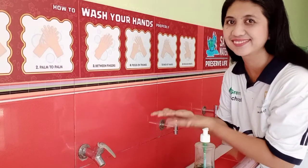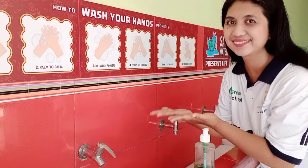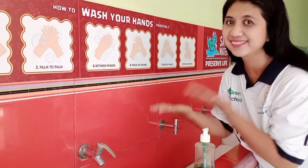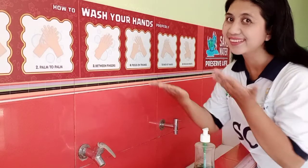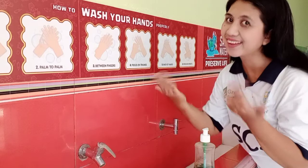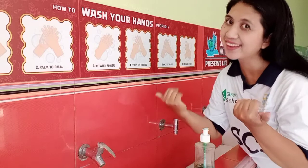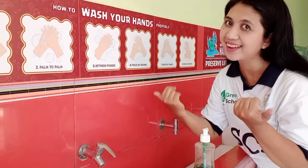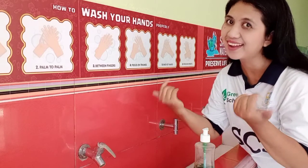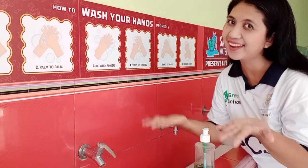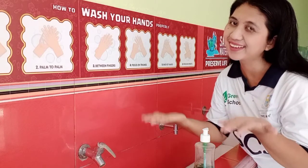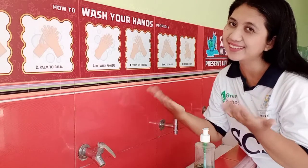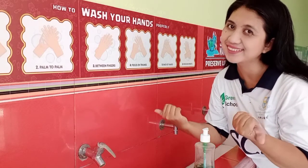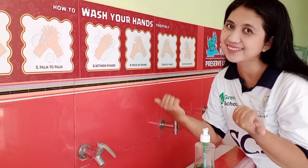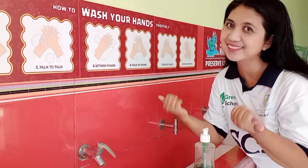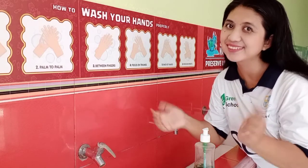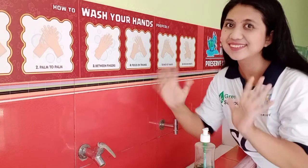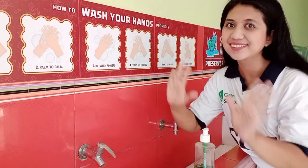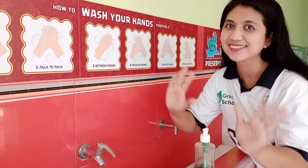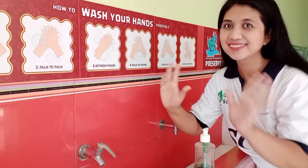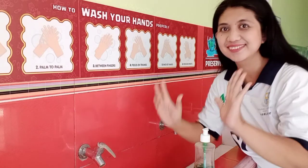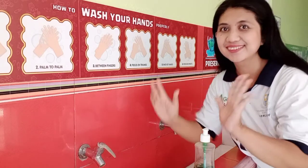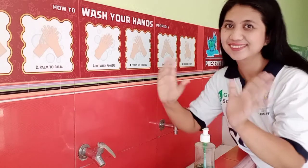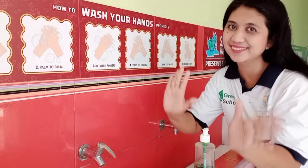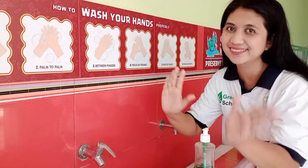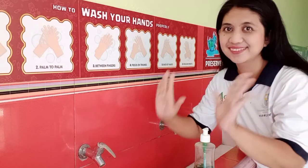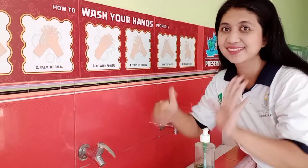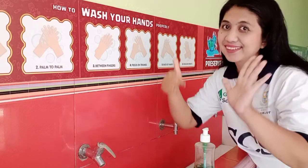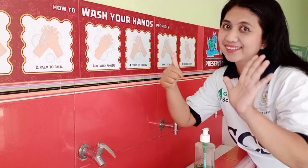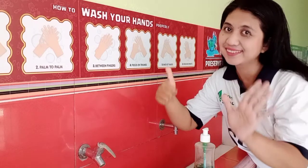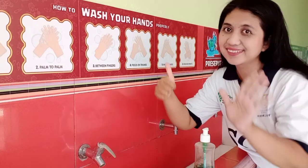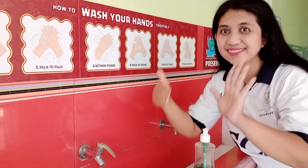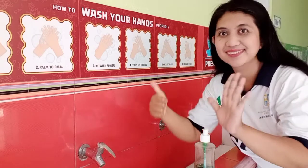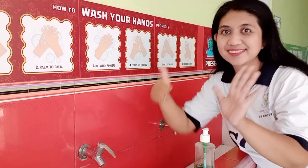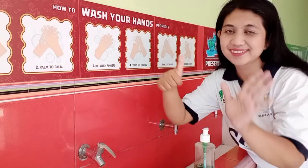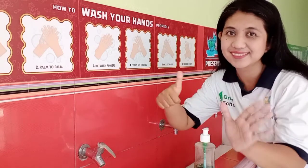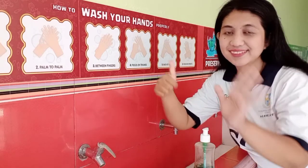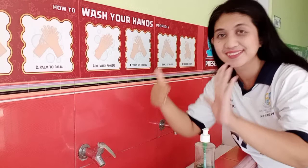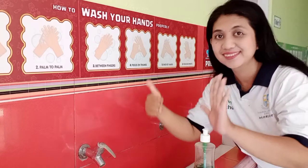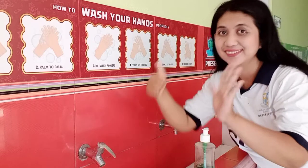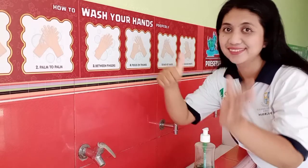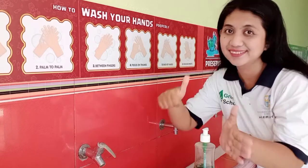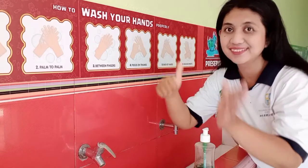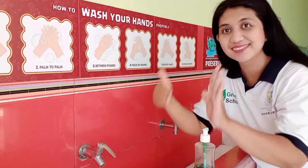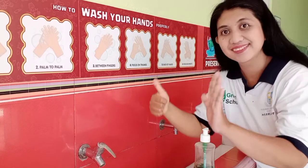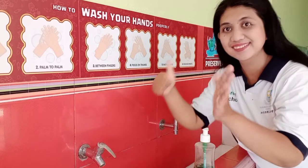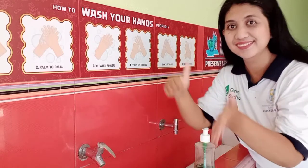Hand wash, hand wash so easy, six steps you can follow me.